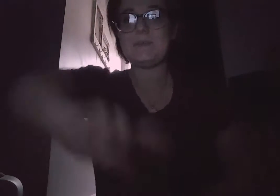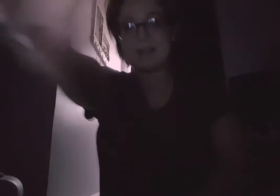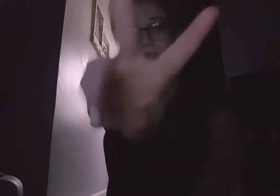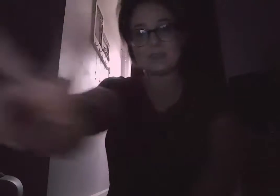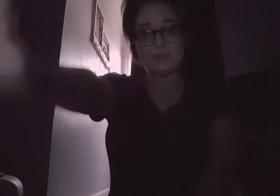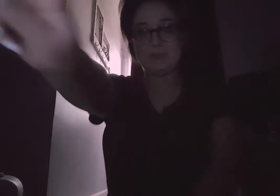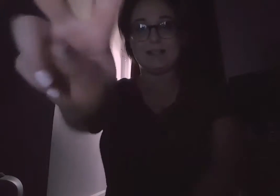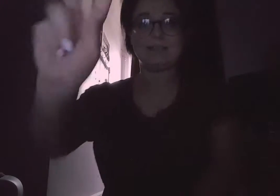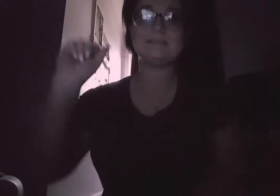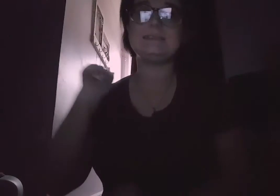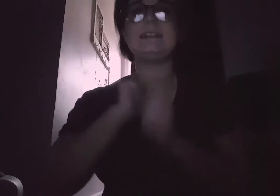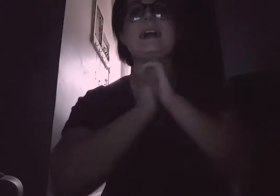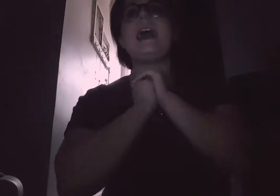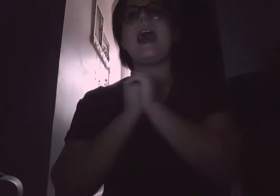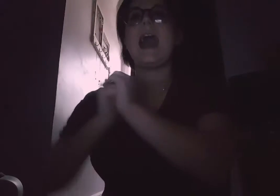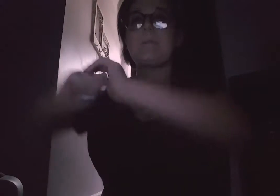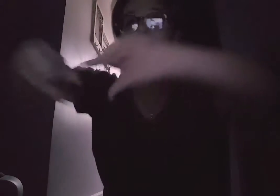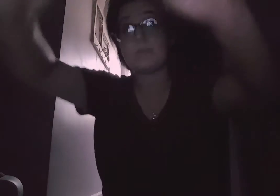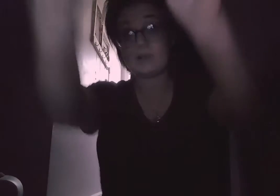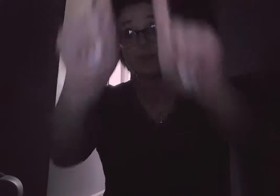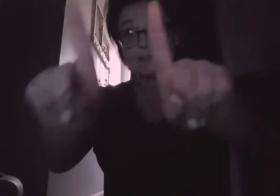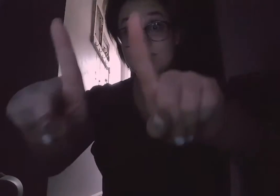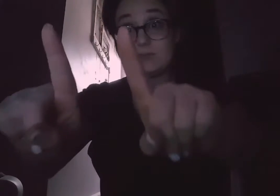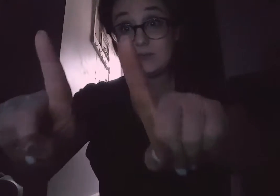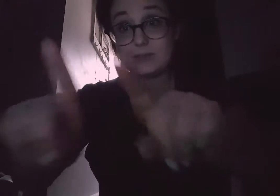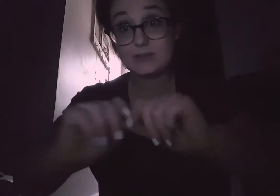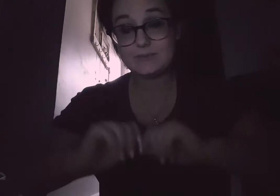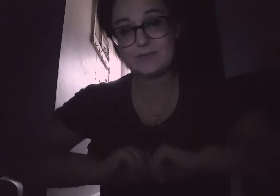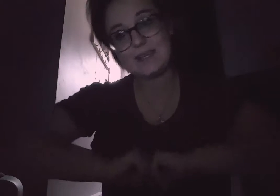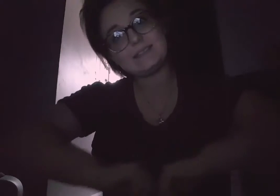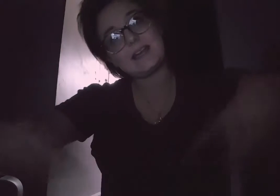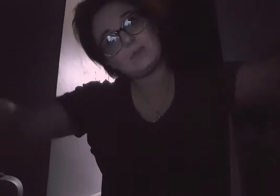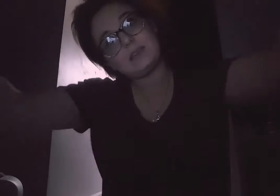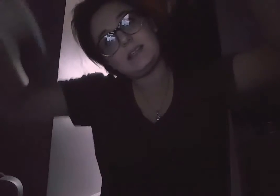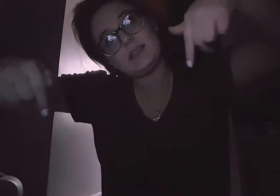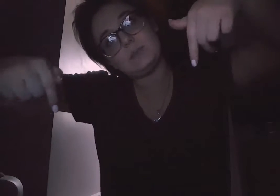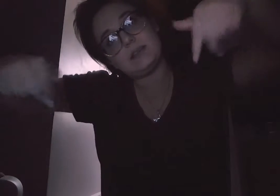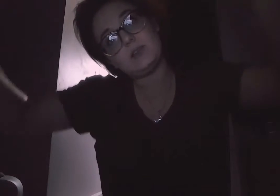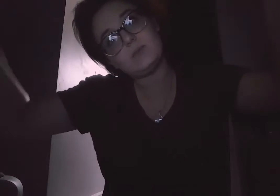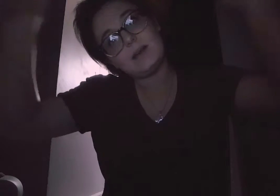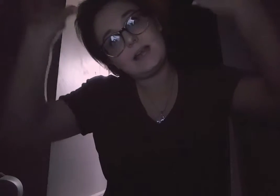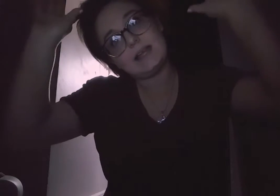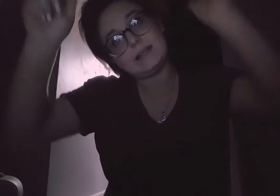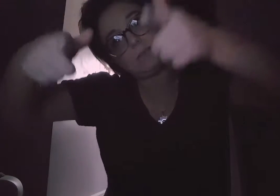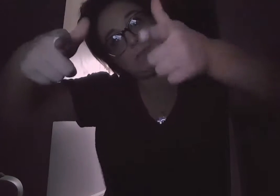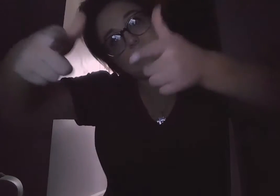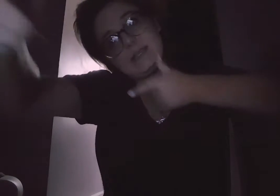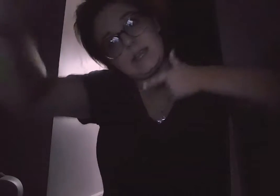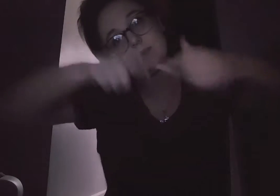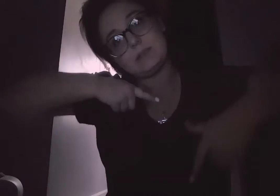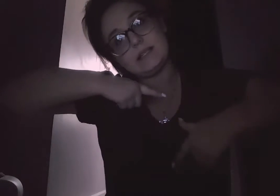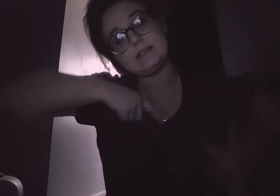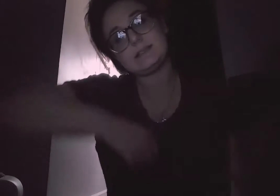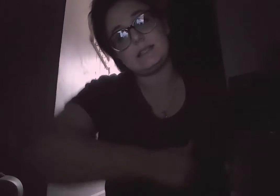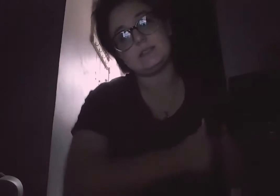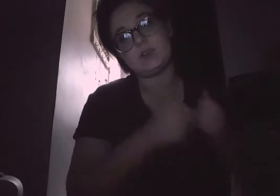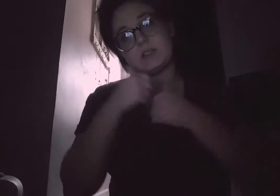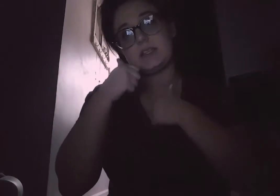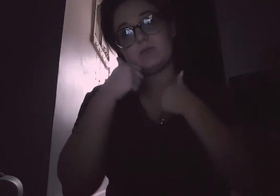Fact number two. My boyfriend's a YouTuber, and I will link him below at mbkplays, and y'all can go